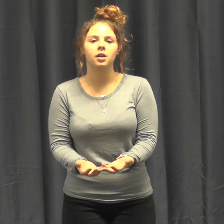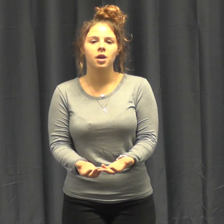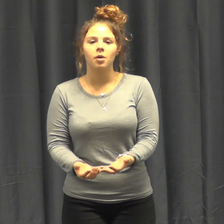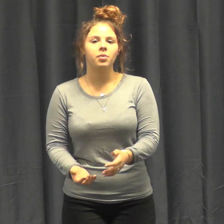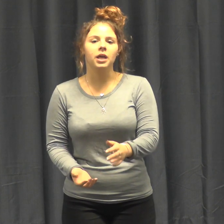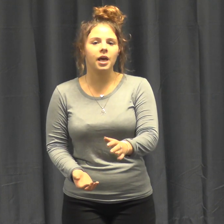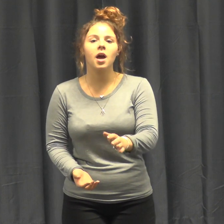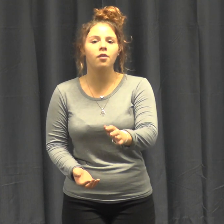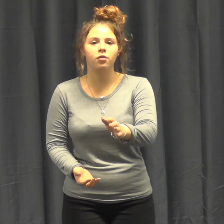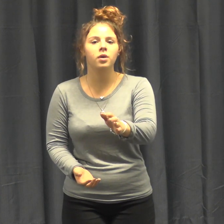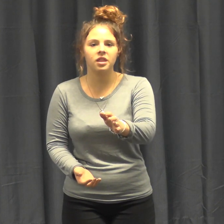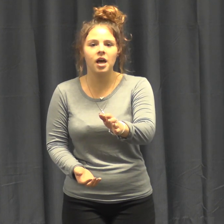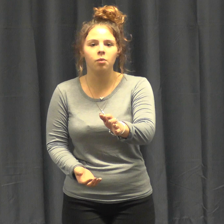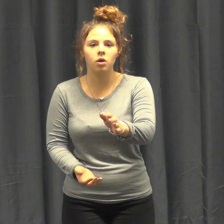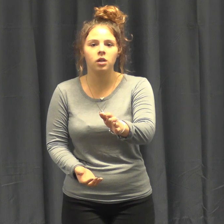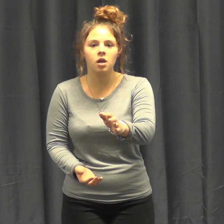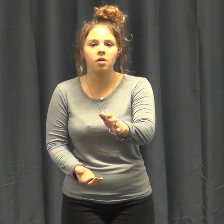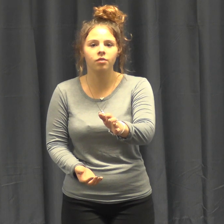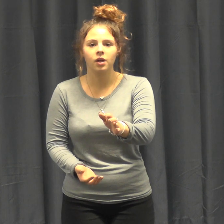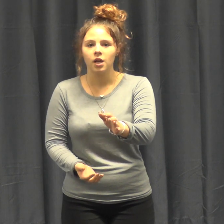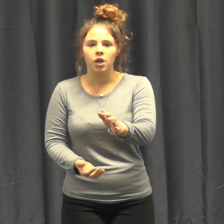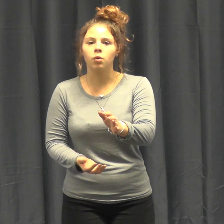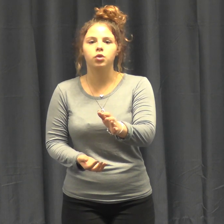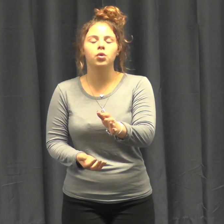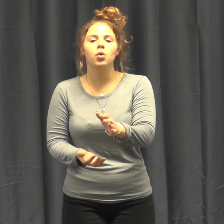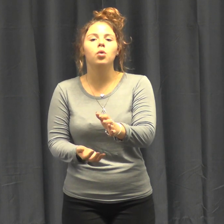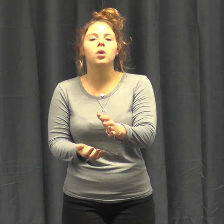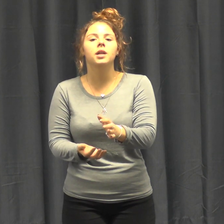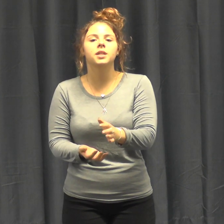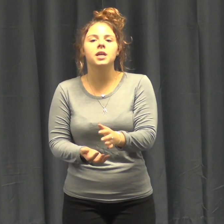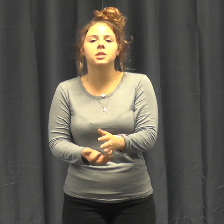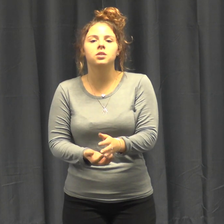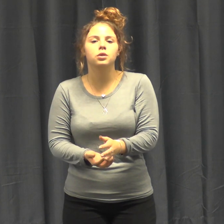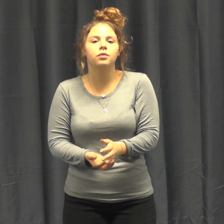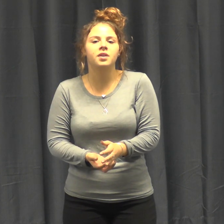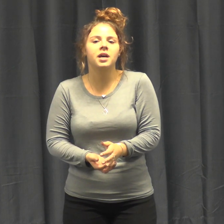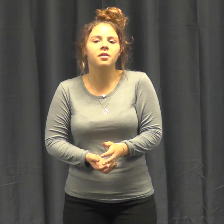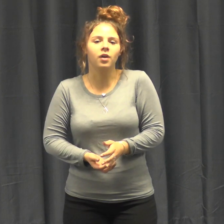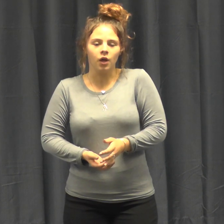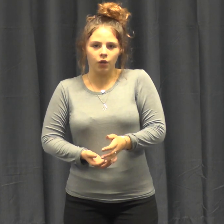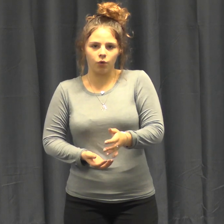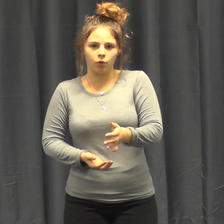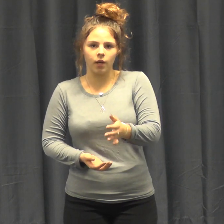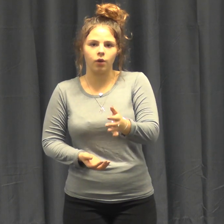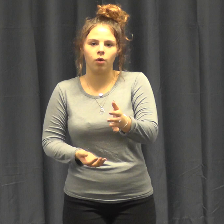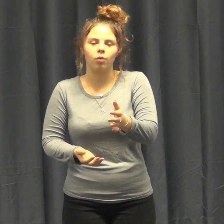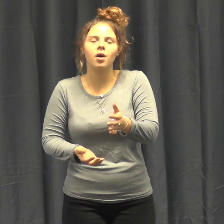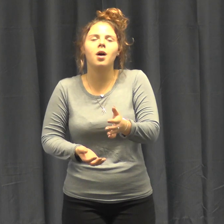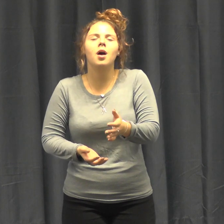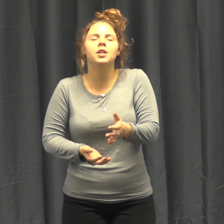be careful with that one love You will do what it takes to survive And when your words